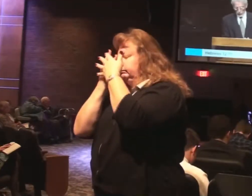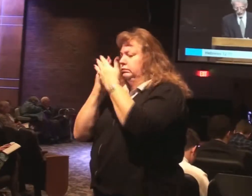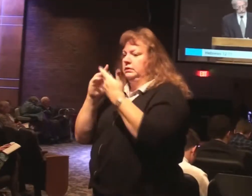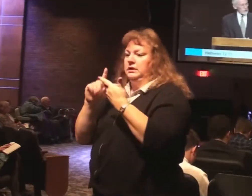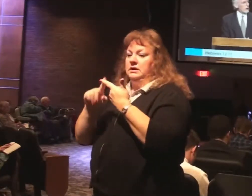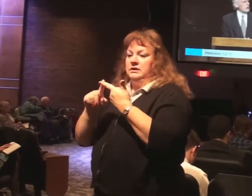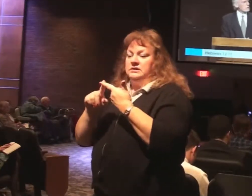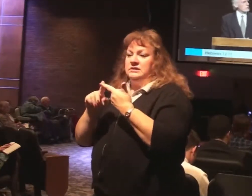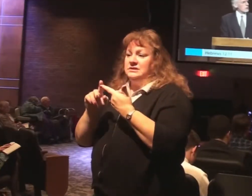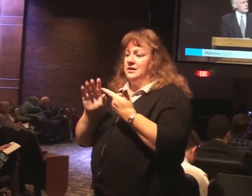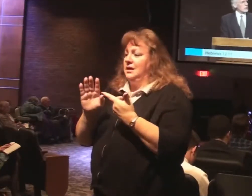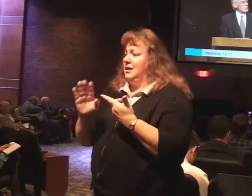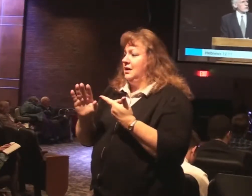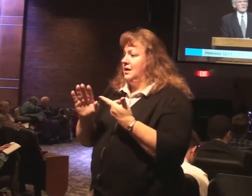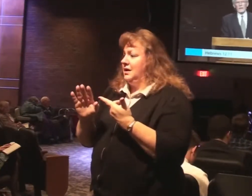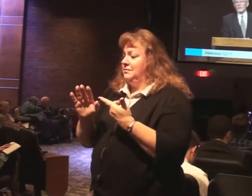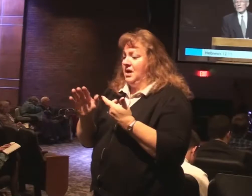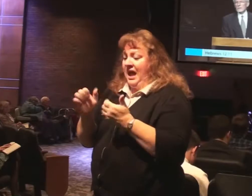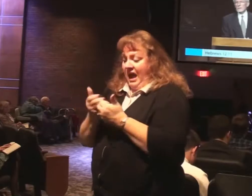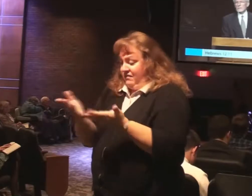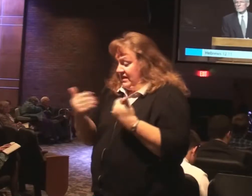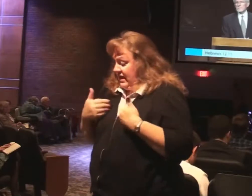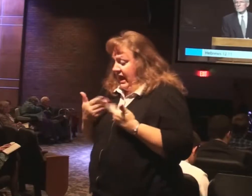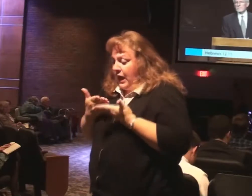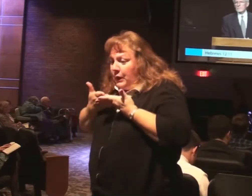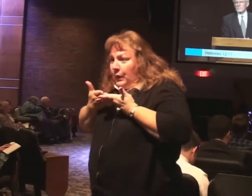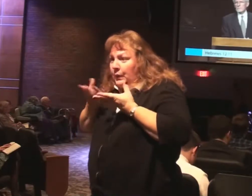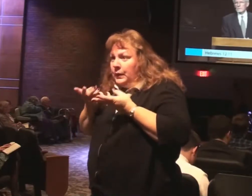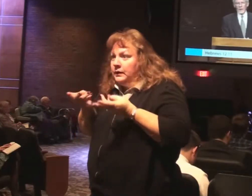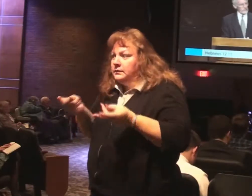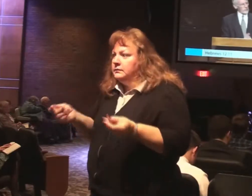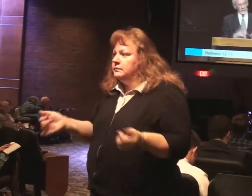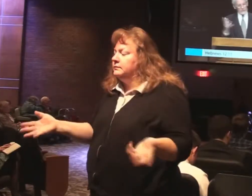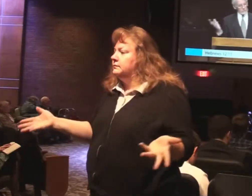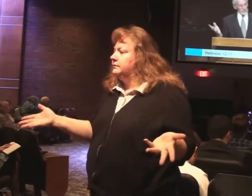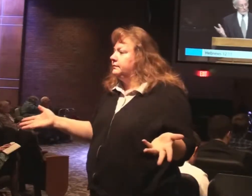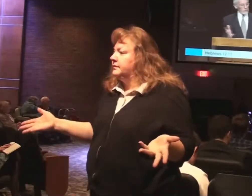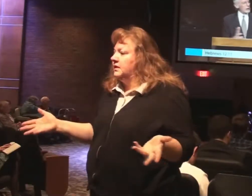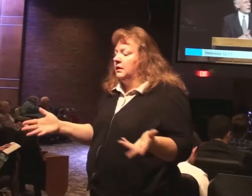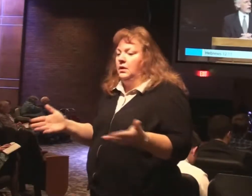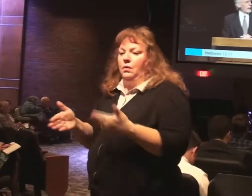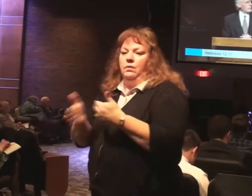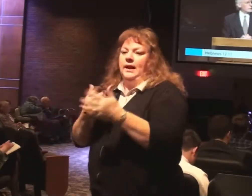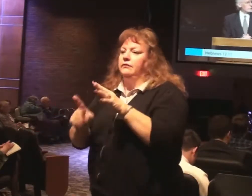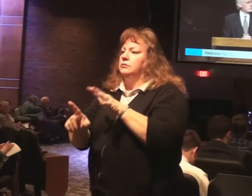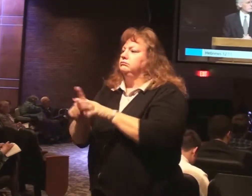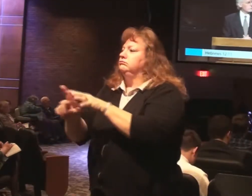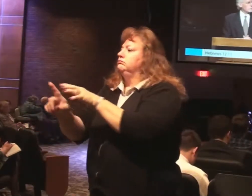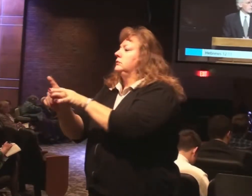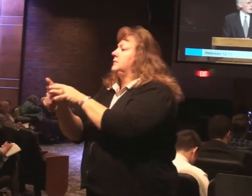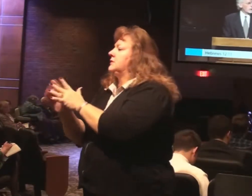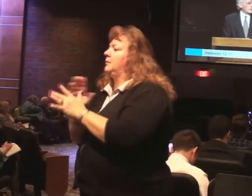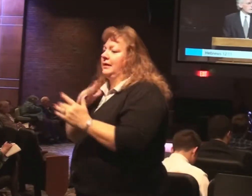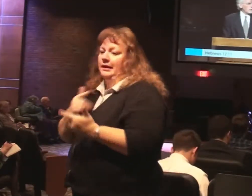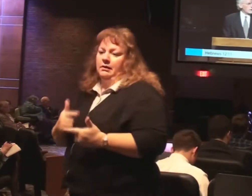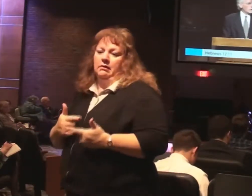lost their earthly possessions. Other things come into our lives, sickness,